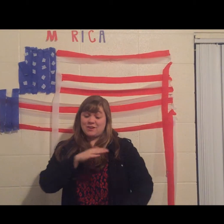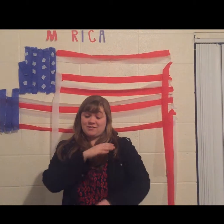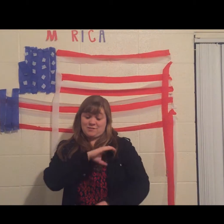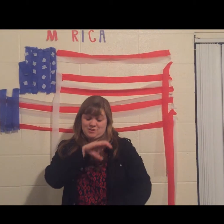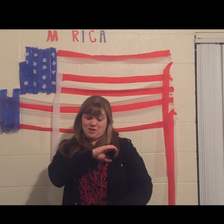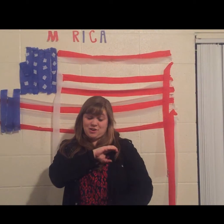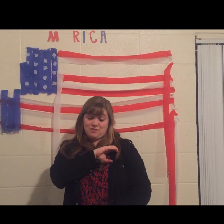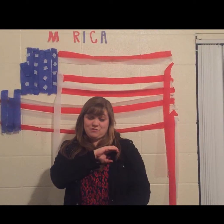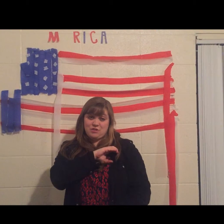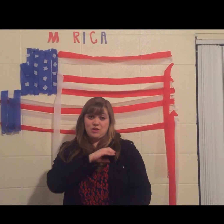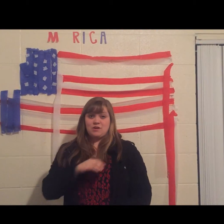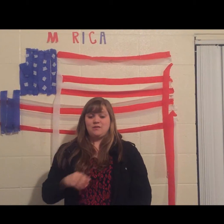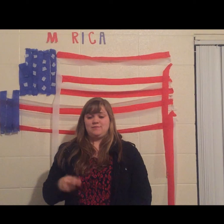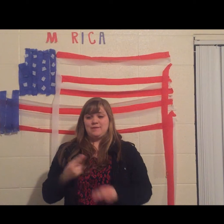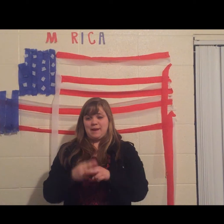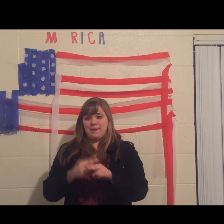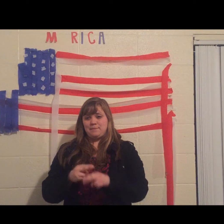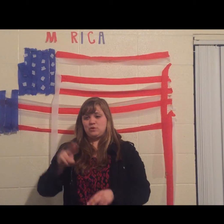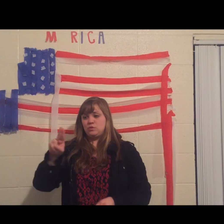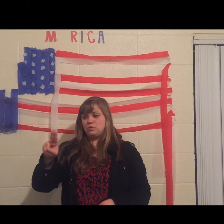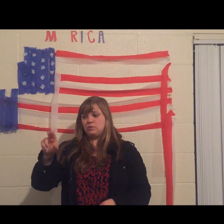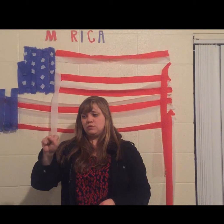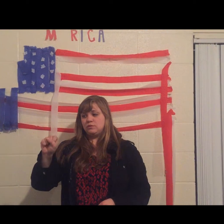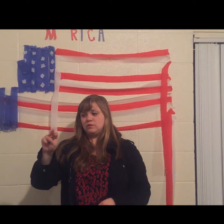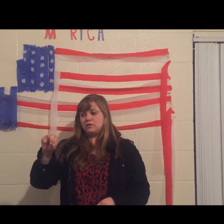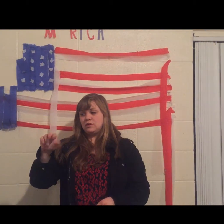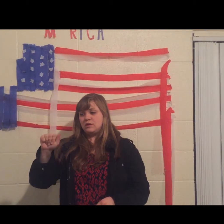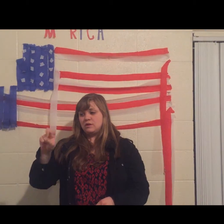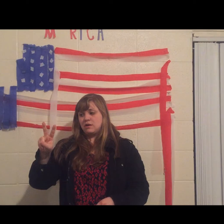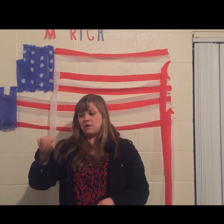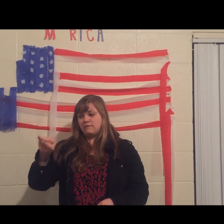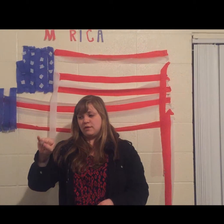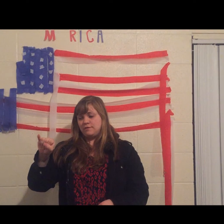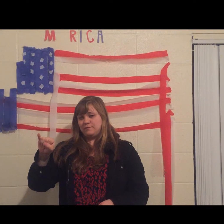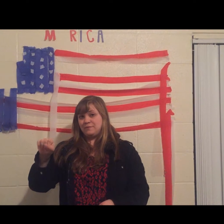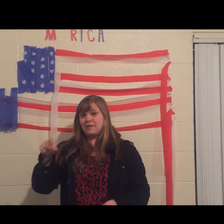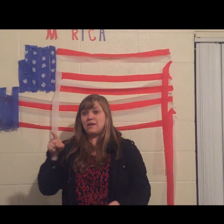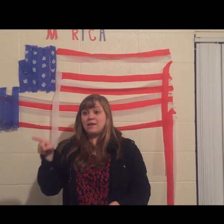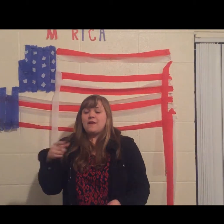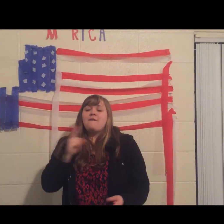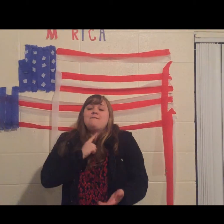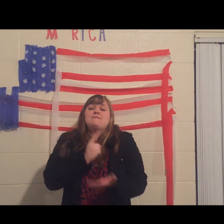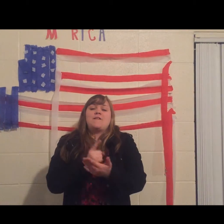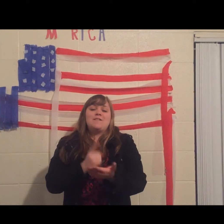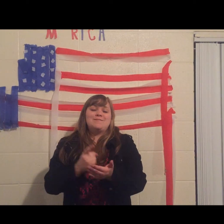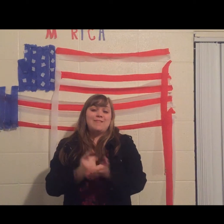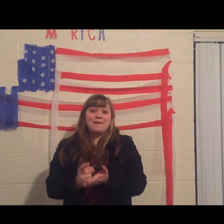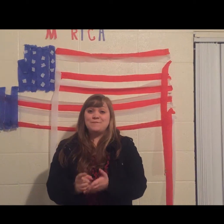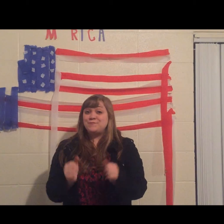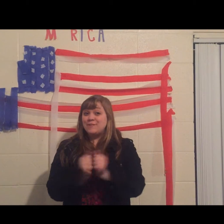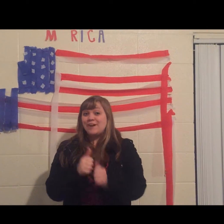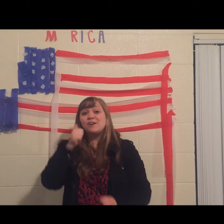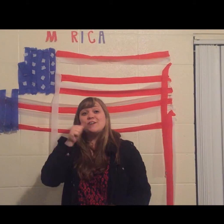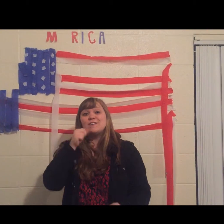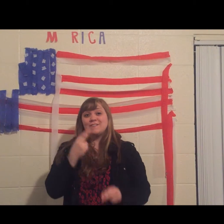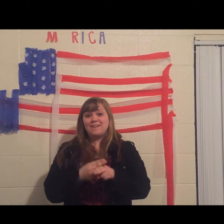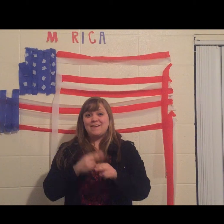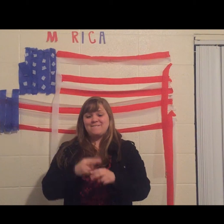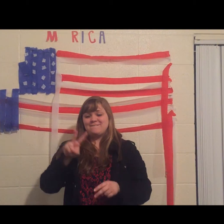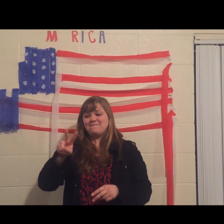I am Usnavi And you probably never heard my name Reports of my fame Are greatly exaggerated Exacerbated by the fact That